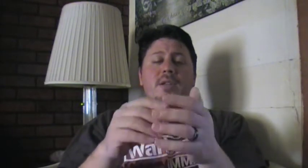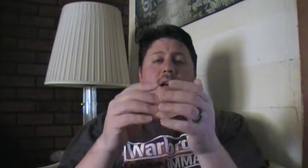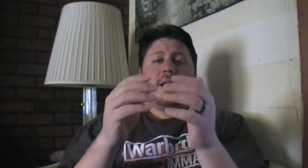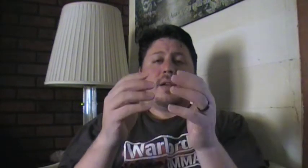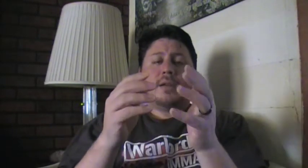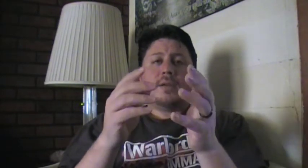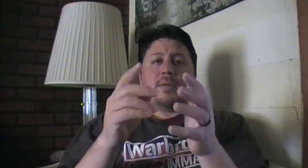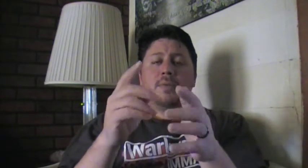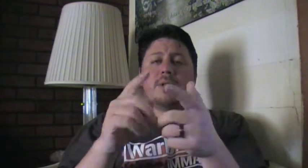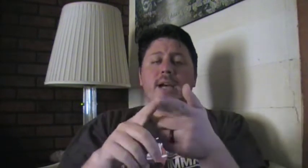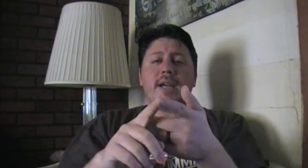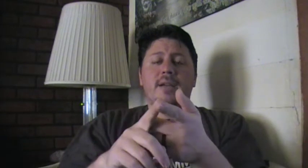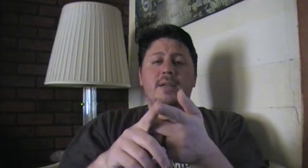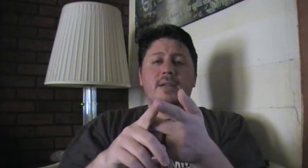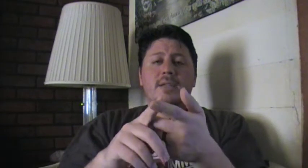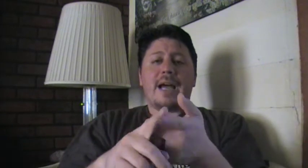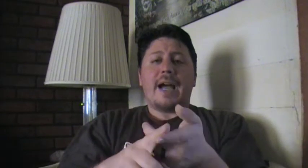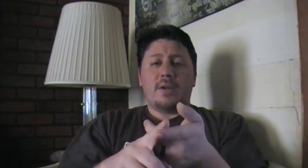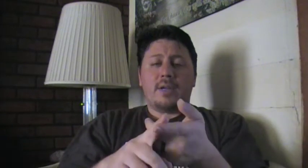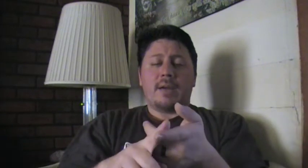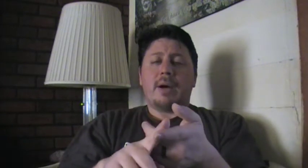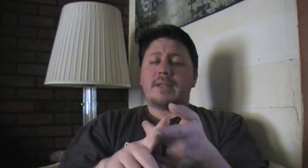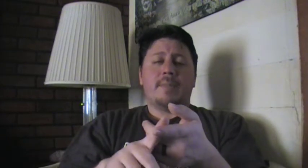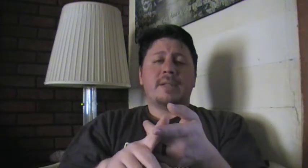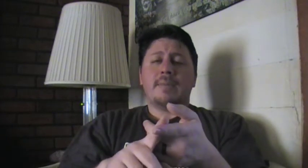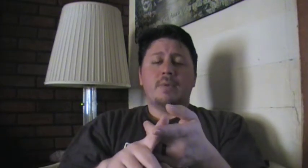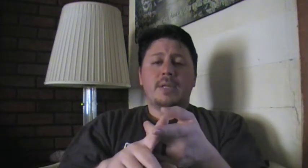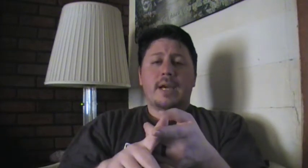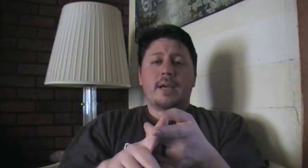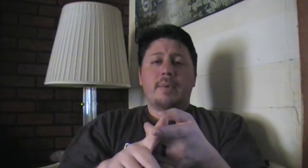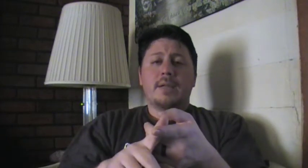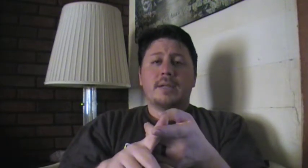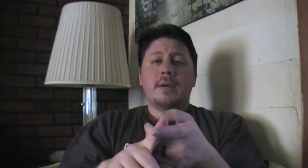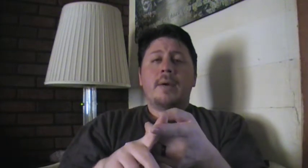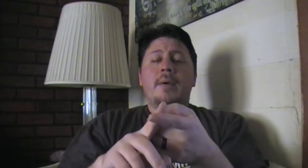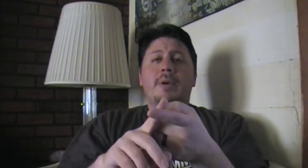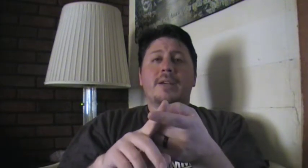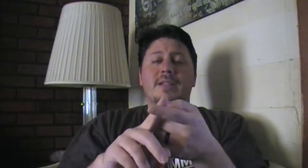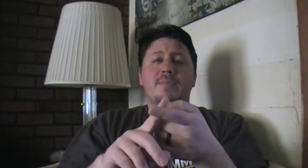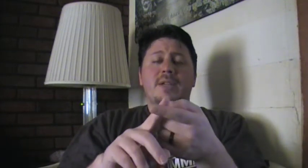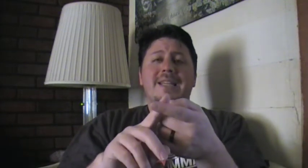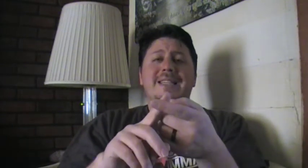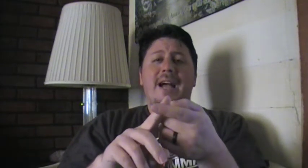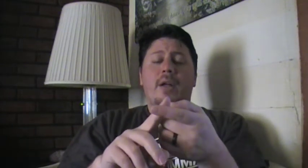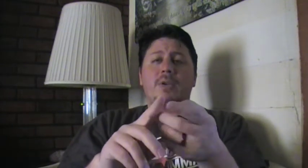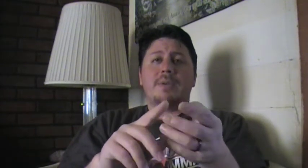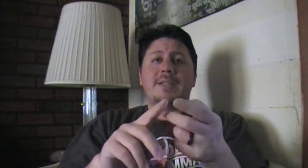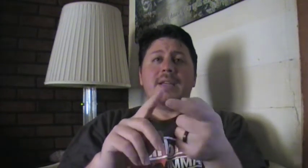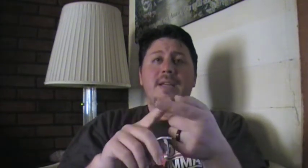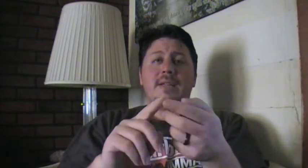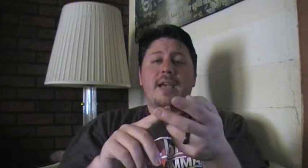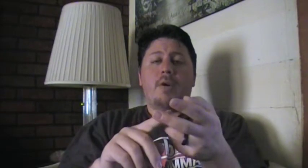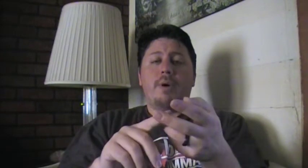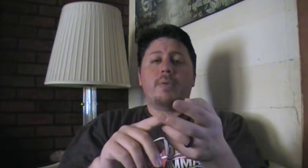Muay Thai style kickboxing. I'm not saying Muay Thai kickboxing because it's Muay Thai style, which means knees, elbows,